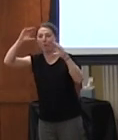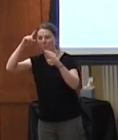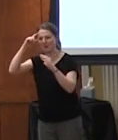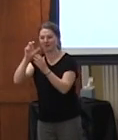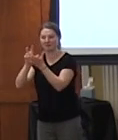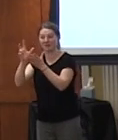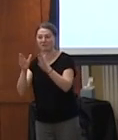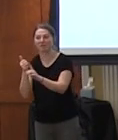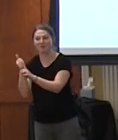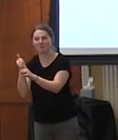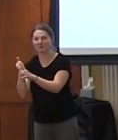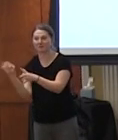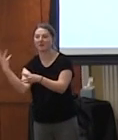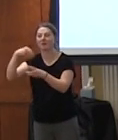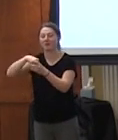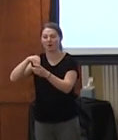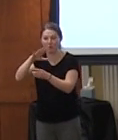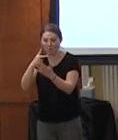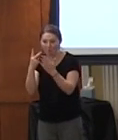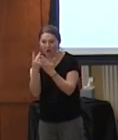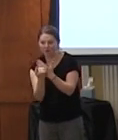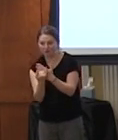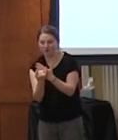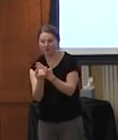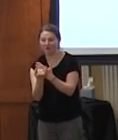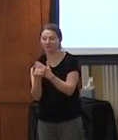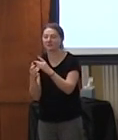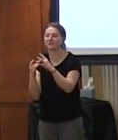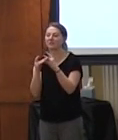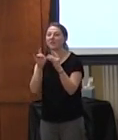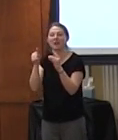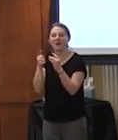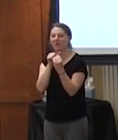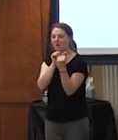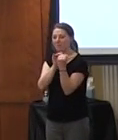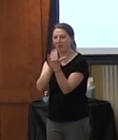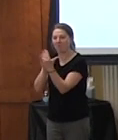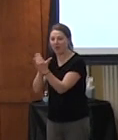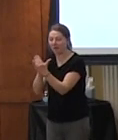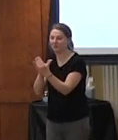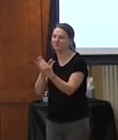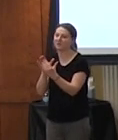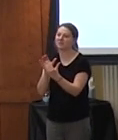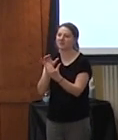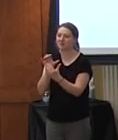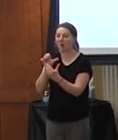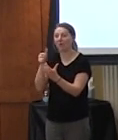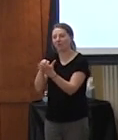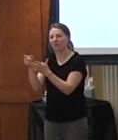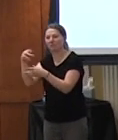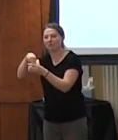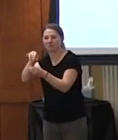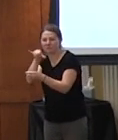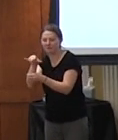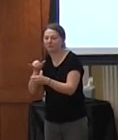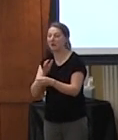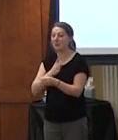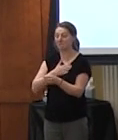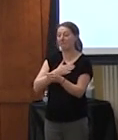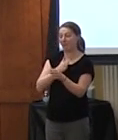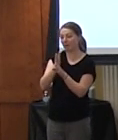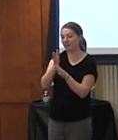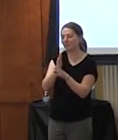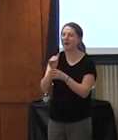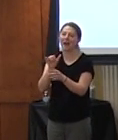stakeholders in on your project um as part of just the methodology i think in my own practice i teach an